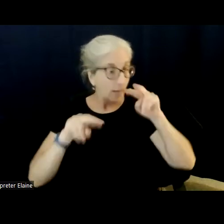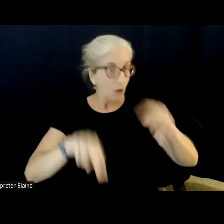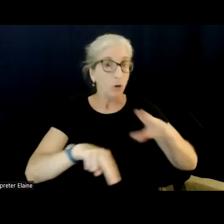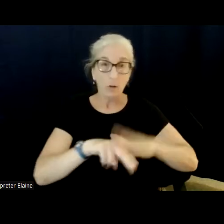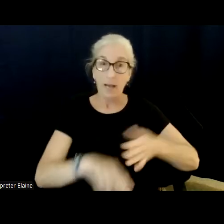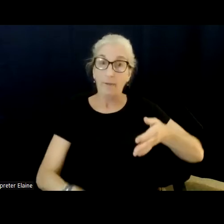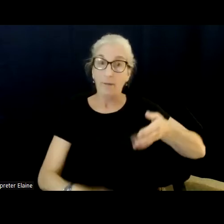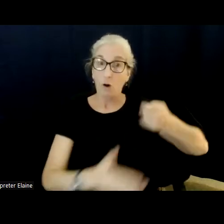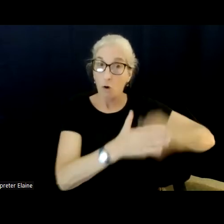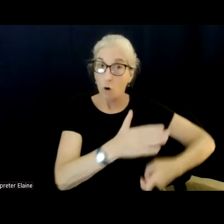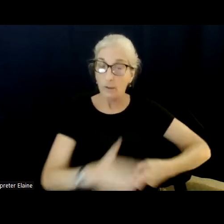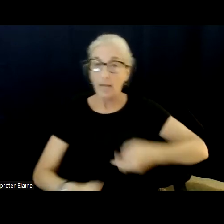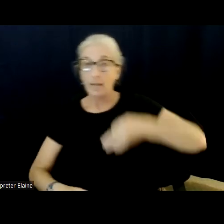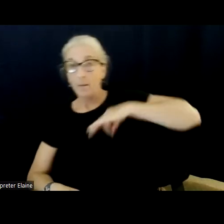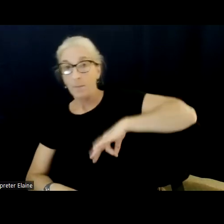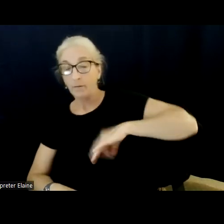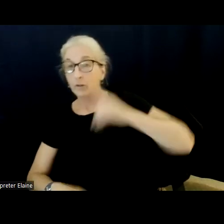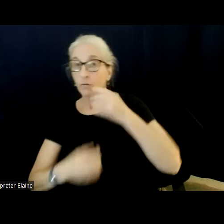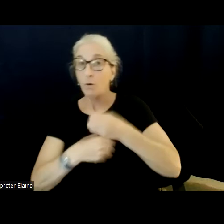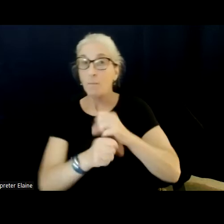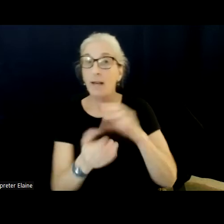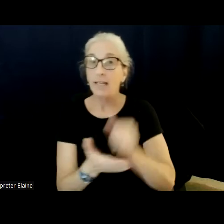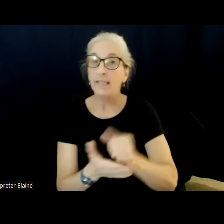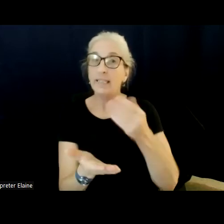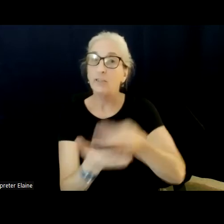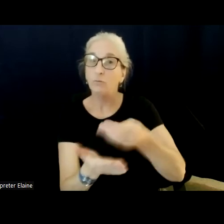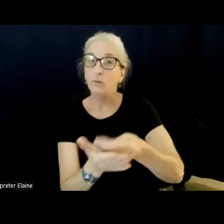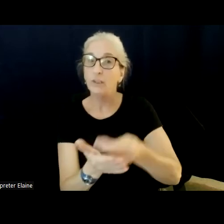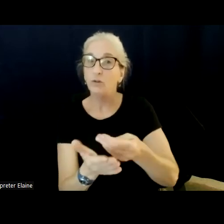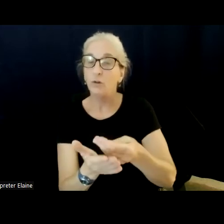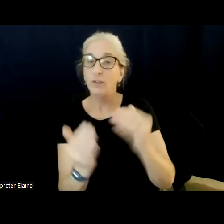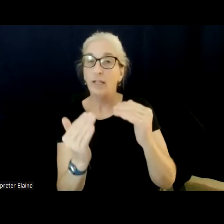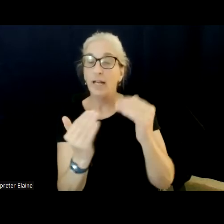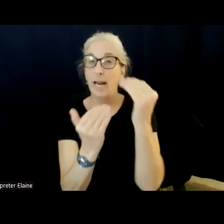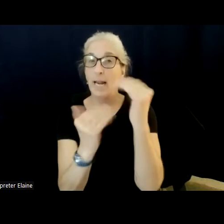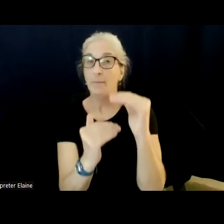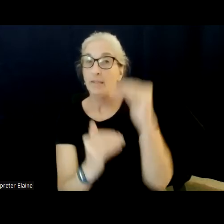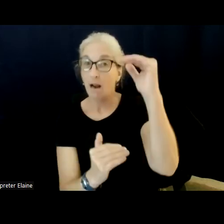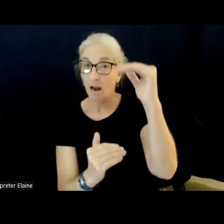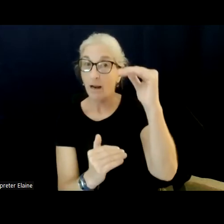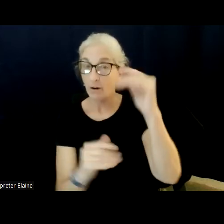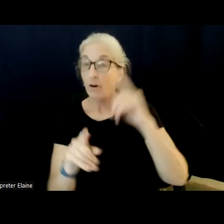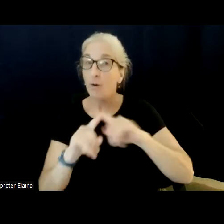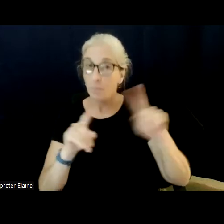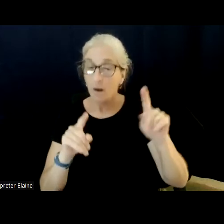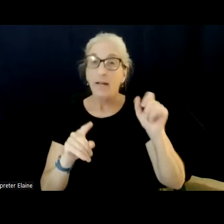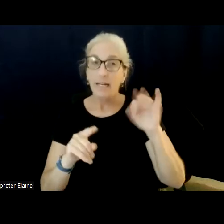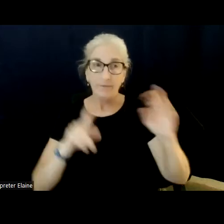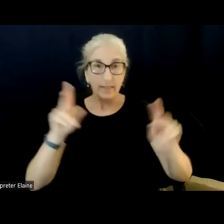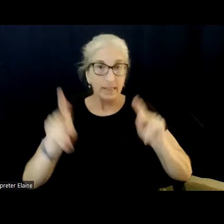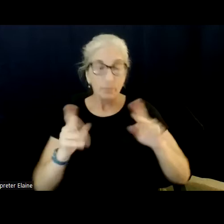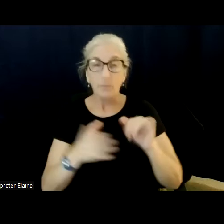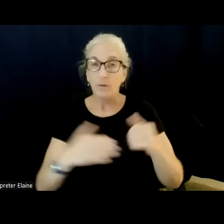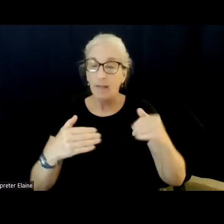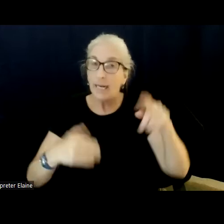resource limits higher. But we want to make sure that as we bring in more people to enjoy these very, very necessary benefits, that it doesn't affect the